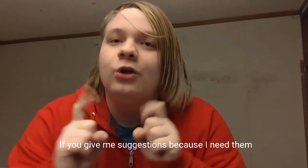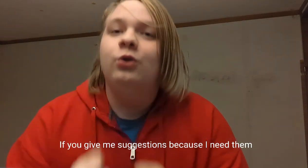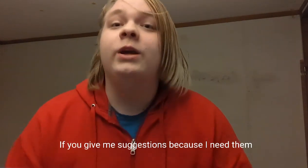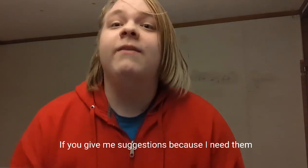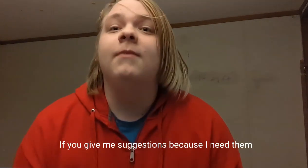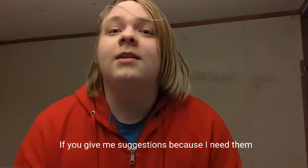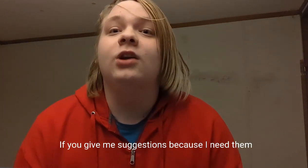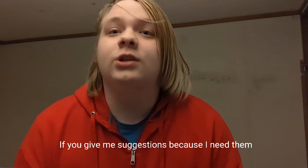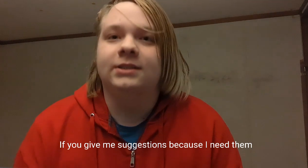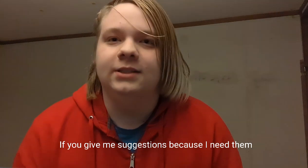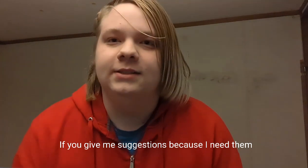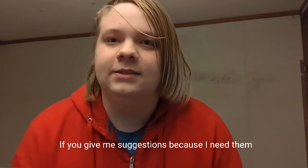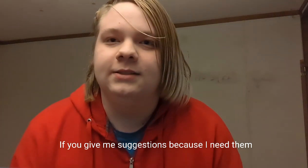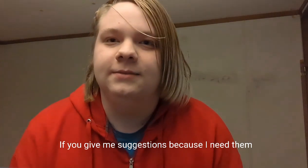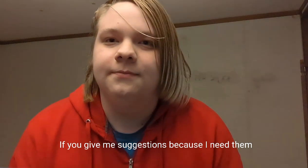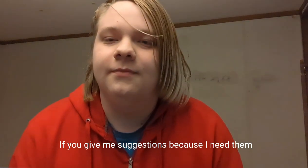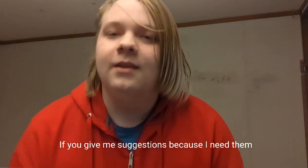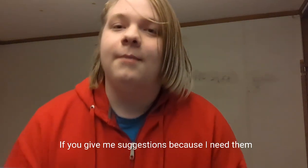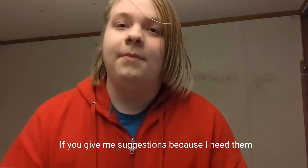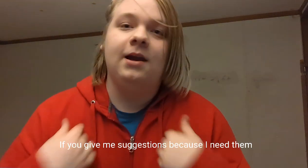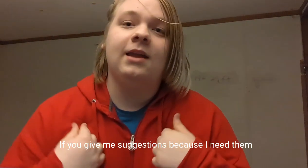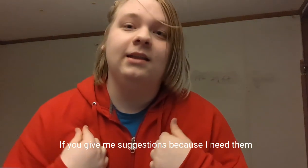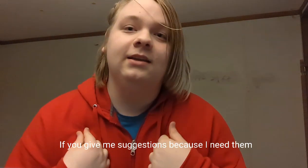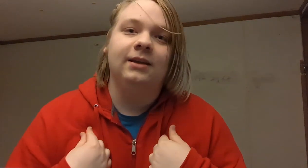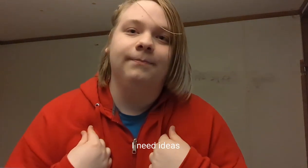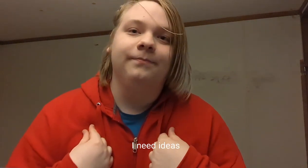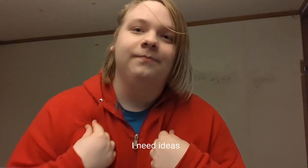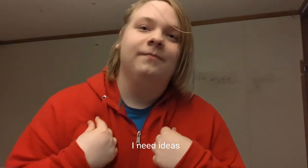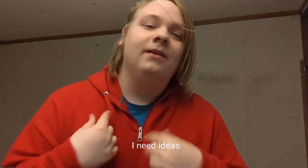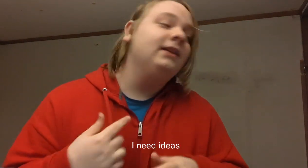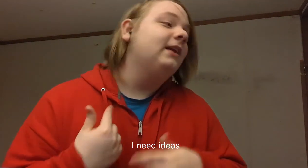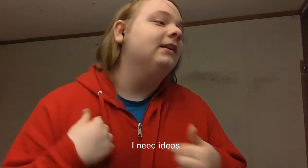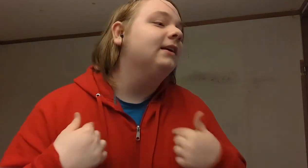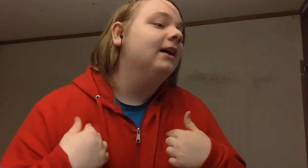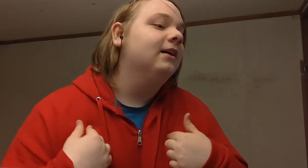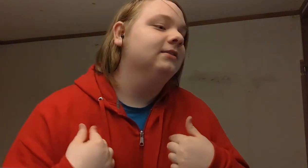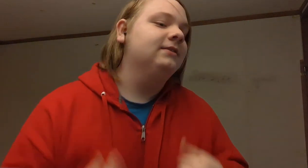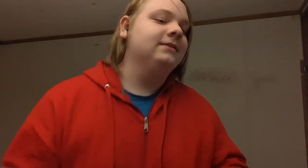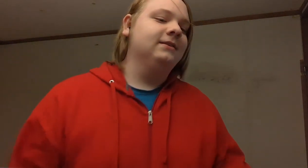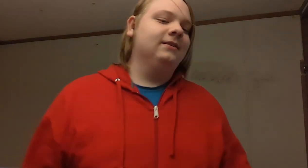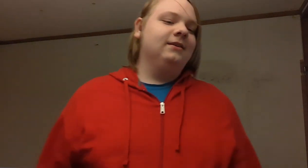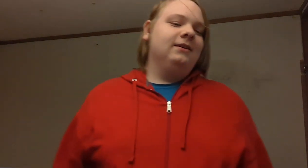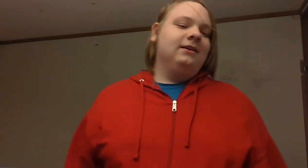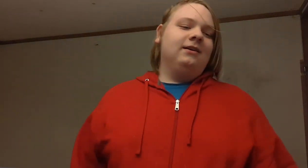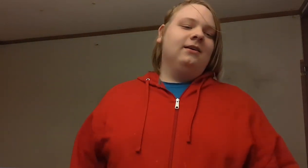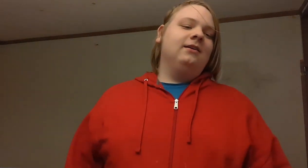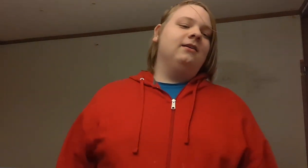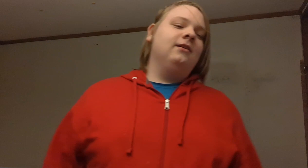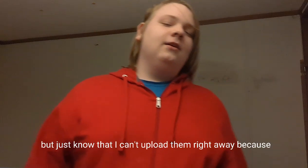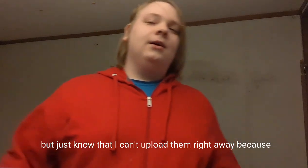me suggestions, because I need them, I need ideas, but